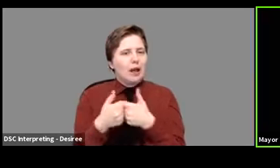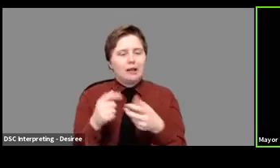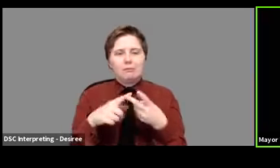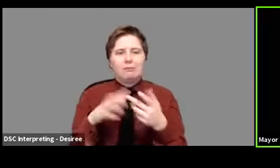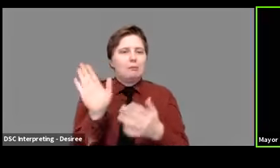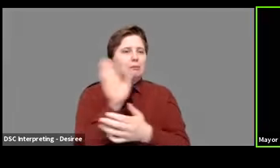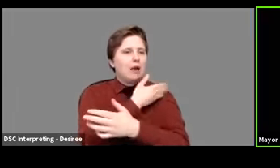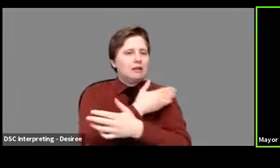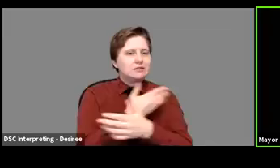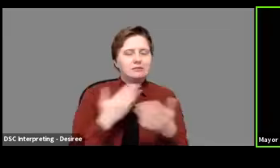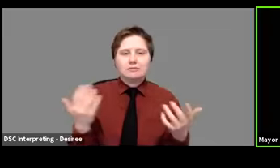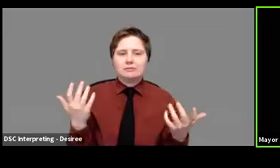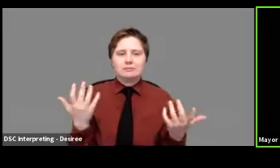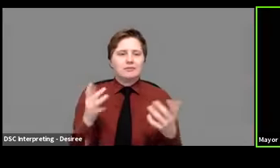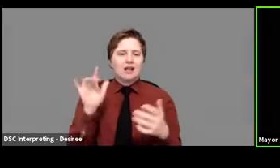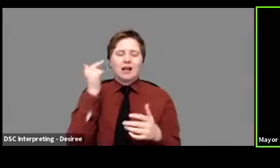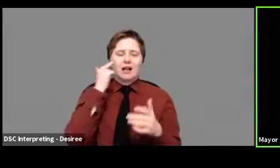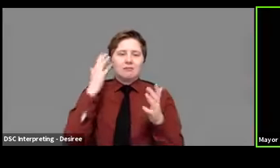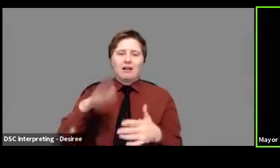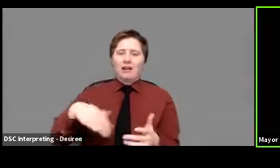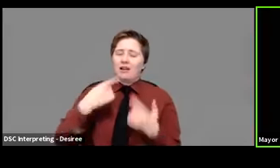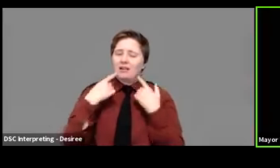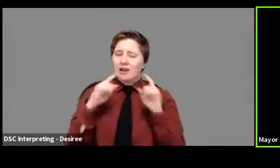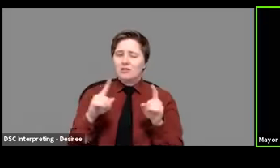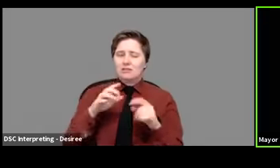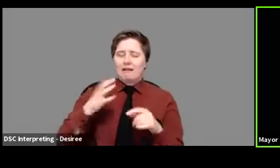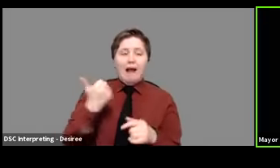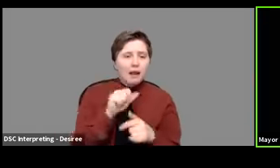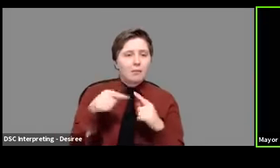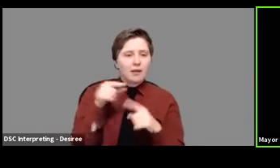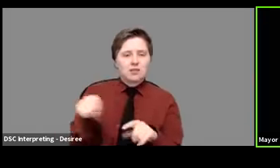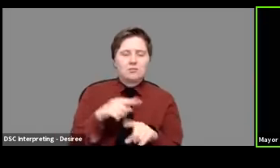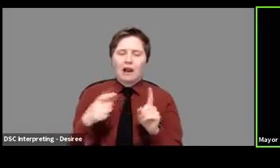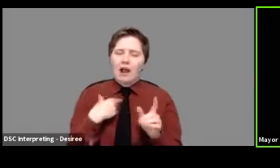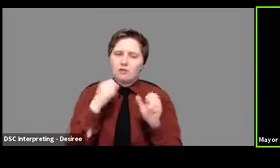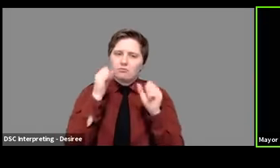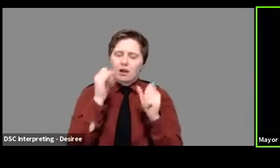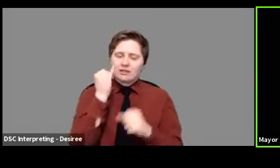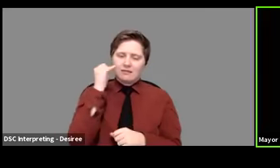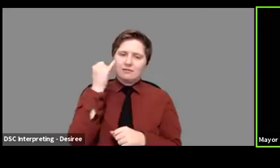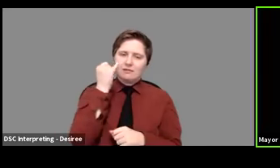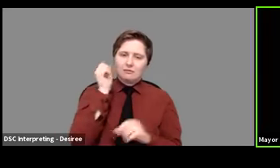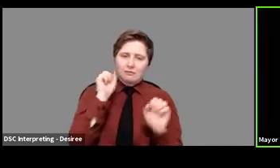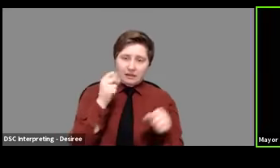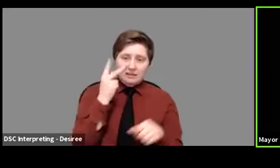the governor hasn't made this announcement yet. I would be very surprised if we see those sorts of